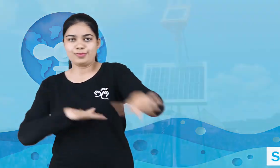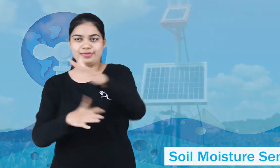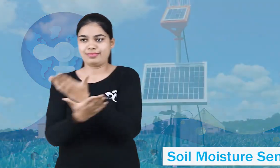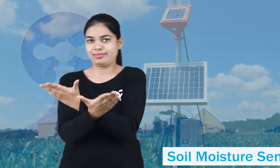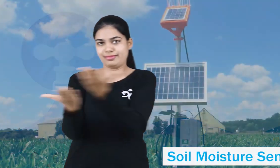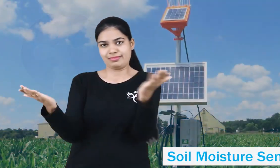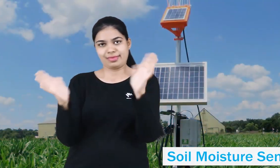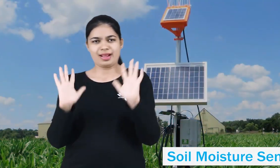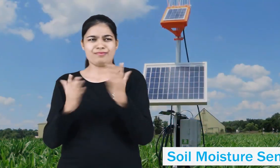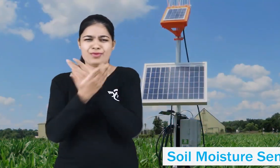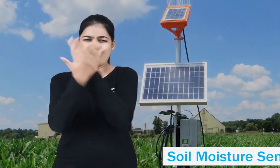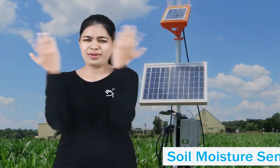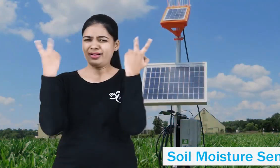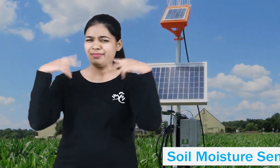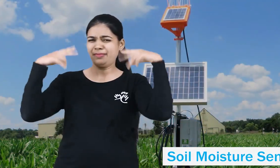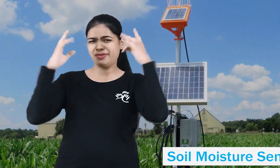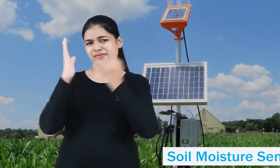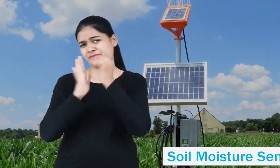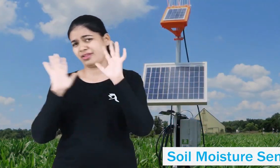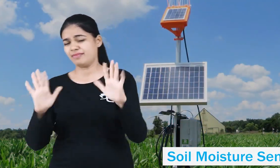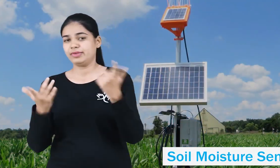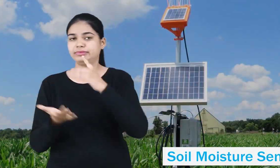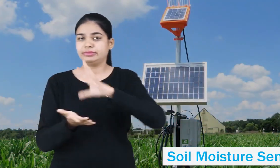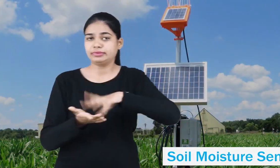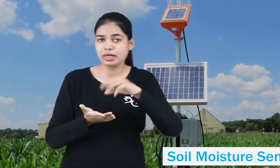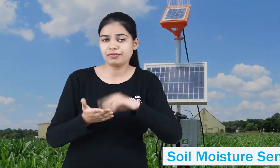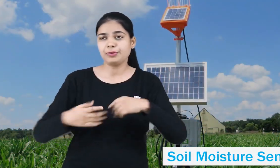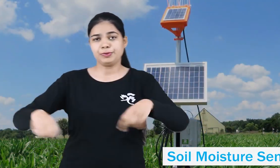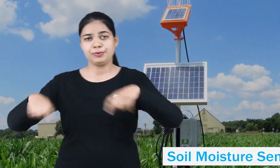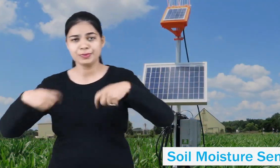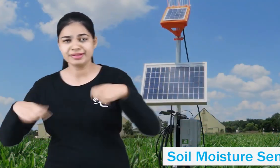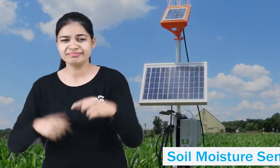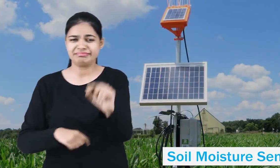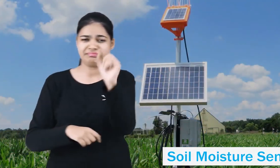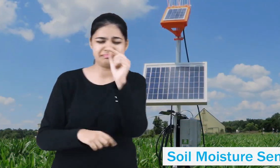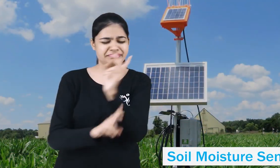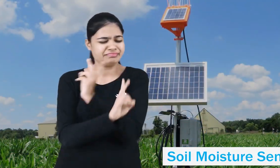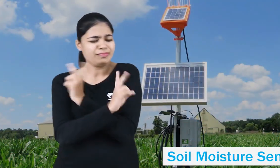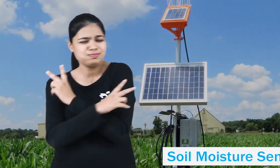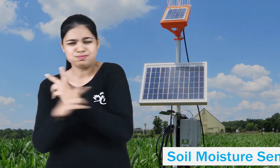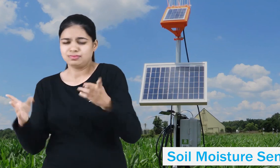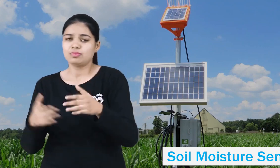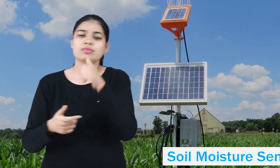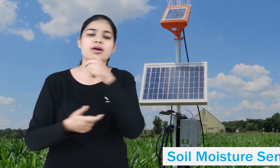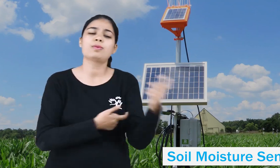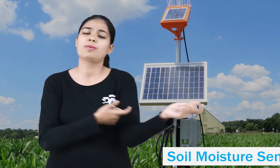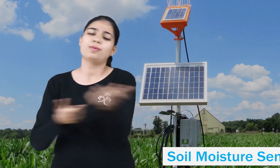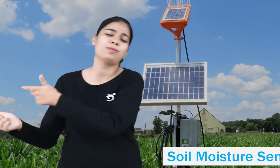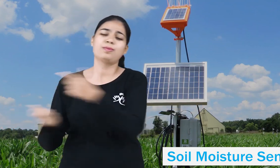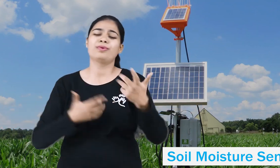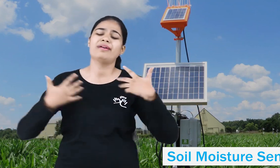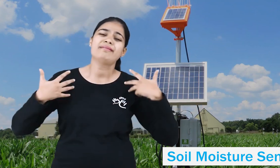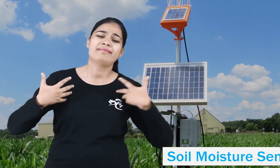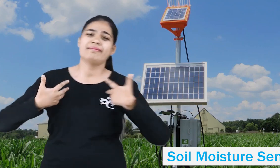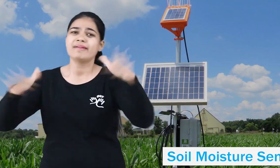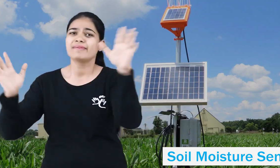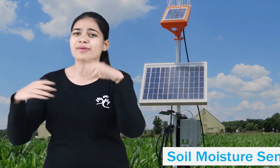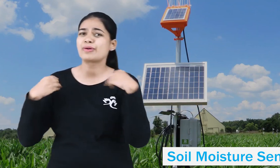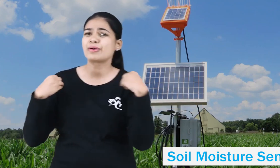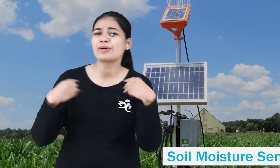In our crops, whether it be any crop, rice, wheat, millets, doesn't matter. Maintaining a sustainable irrigation system is one way to limit wasting fresh water. Gallons and